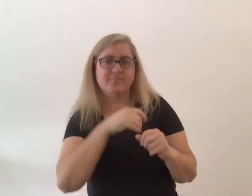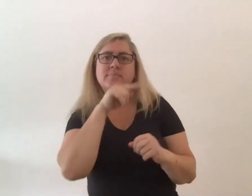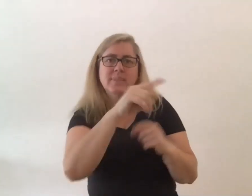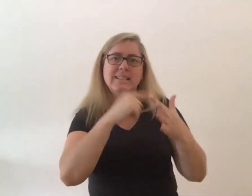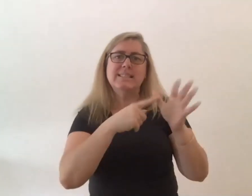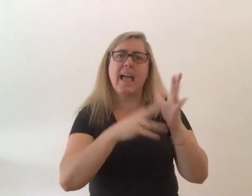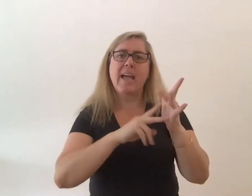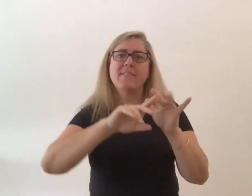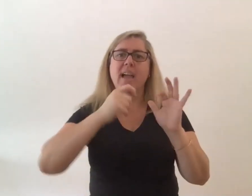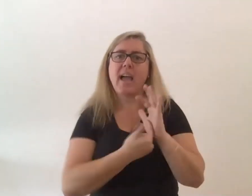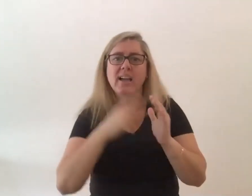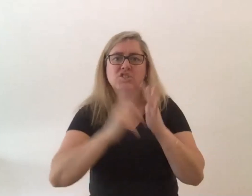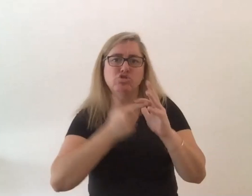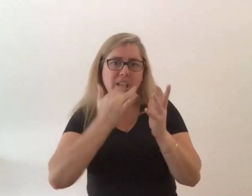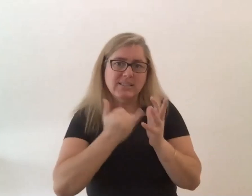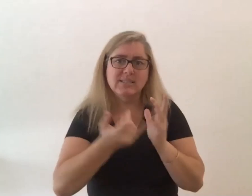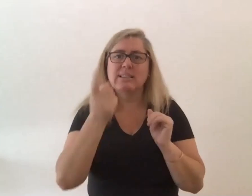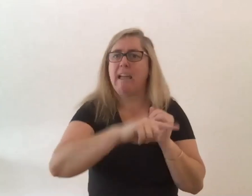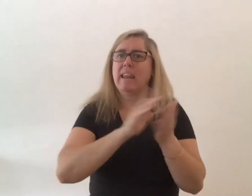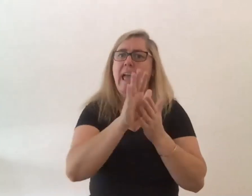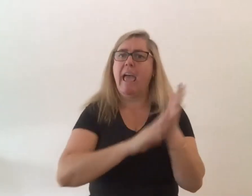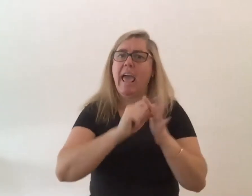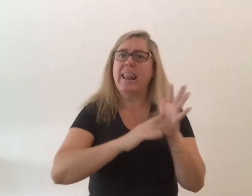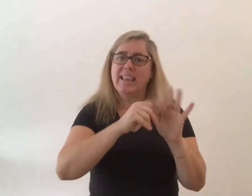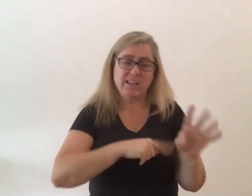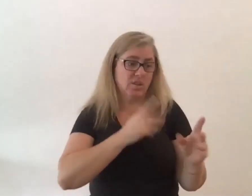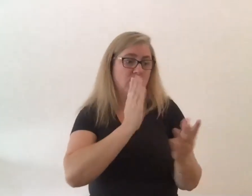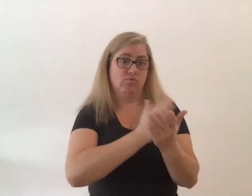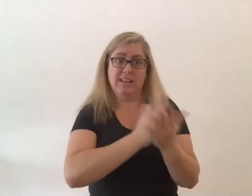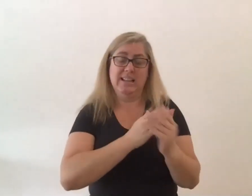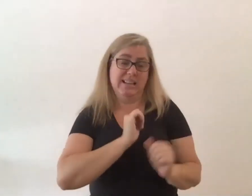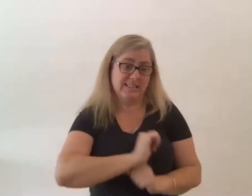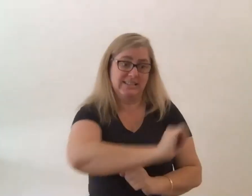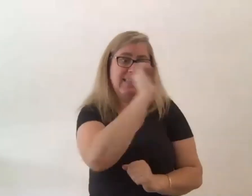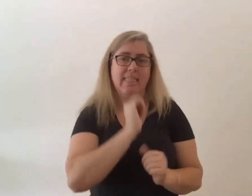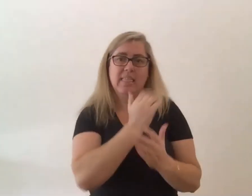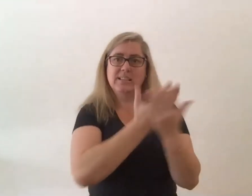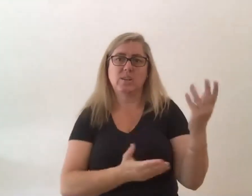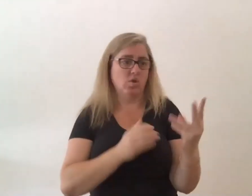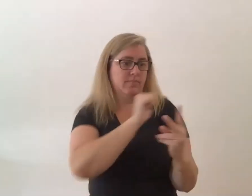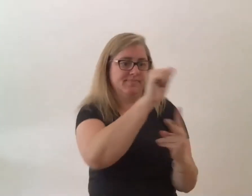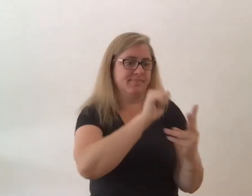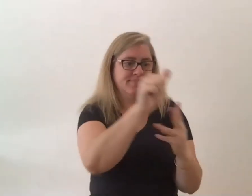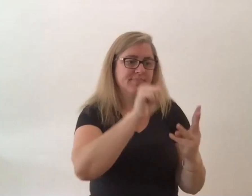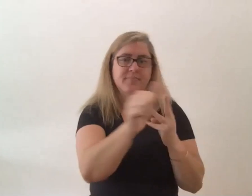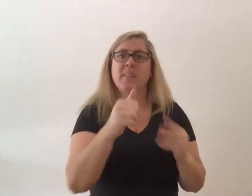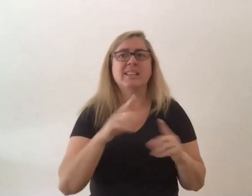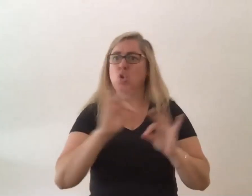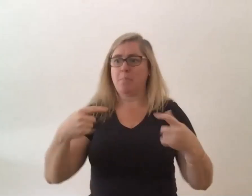you know their stories and their effort and you know it's devised theater it's it's not me saying you need to say this yeah